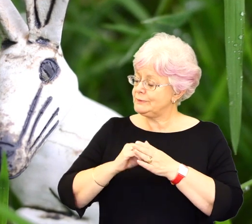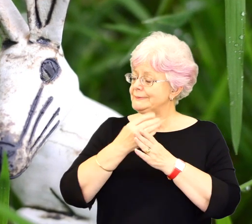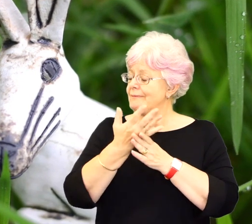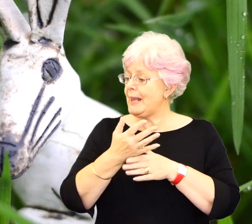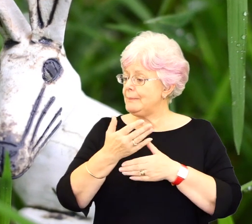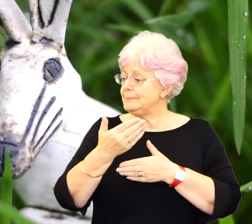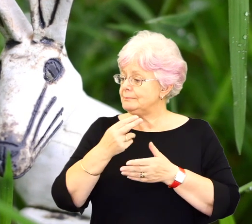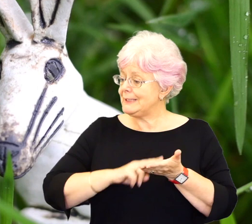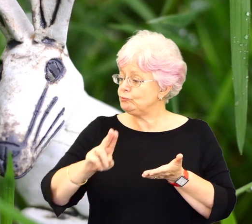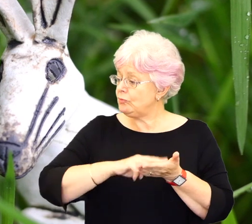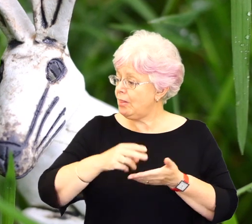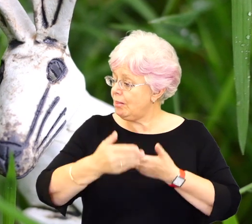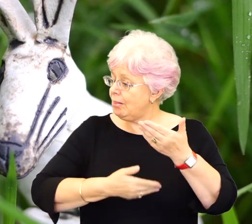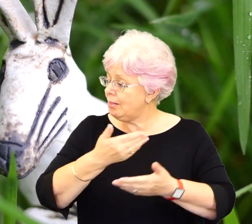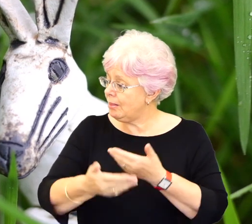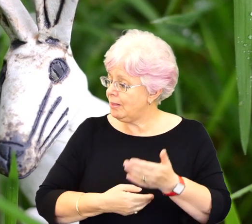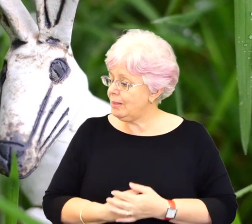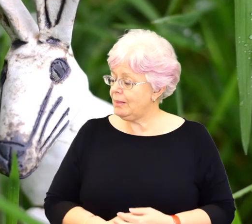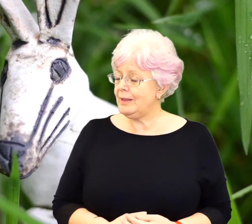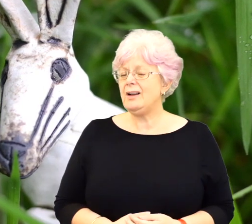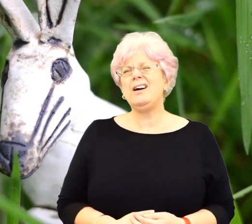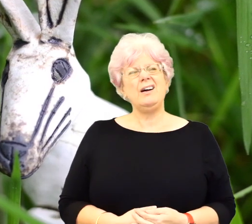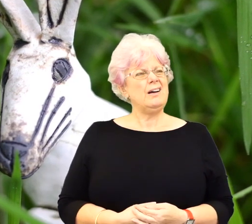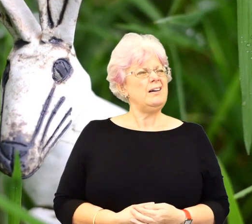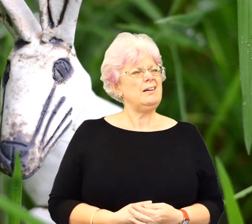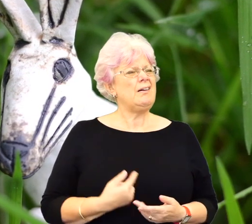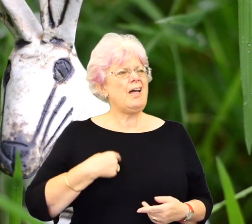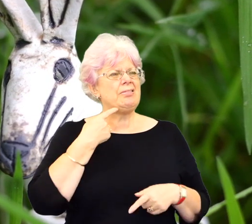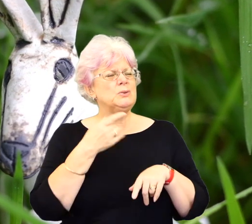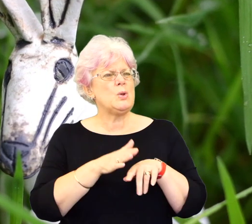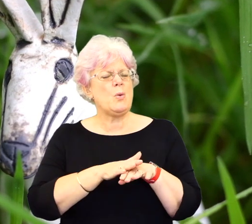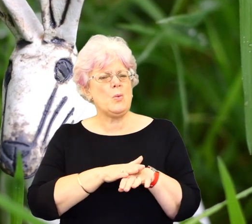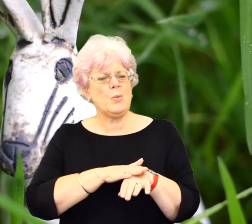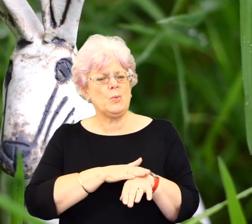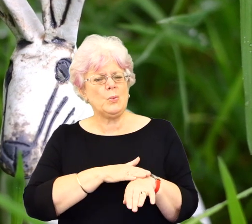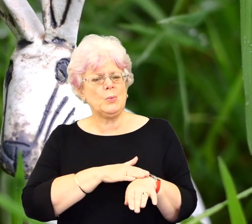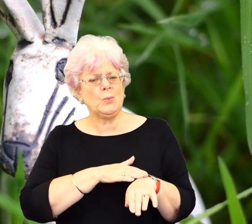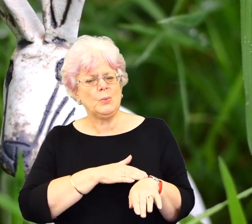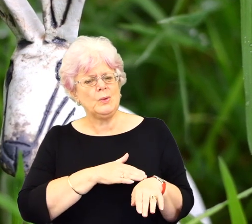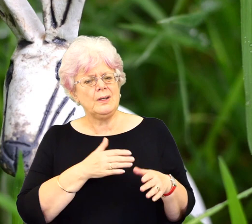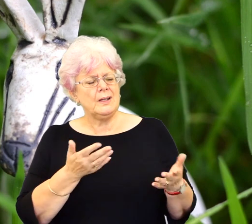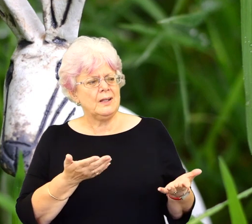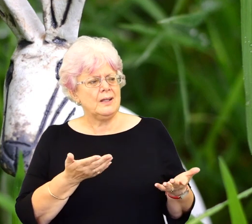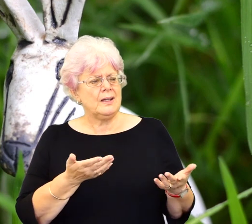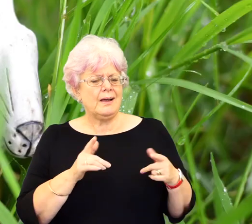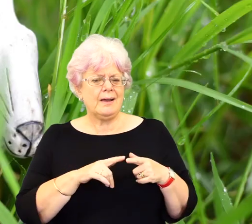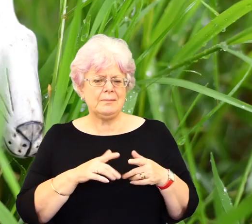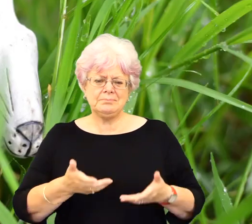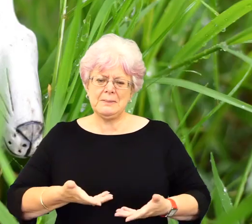to develop naturally? Yeah, I think that's how I, yeah, I think it's developing slowly, I think things change, new images come, I, I